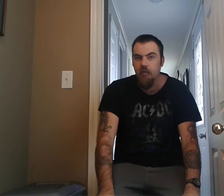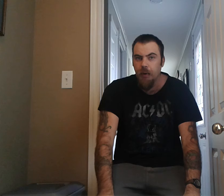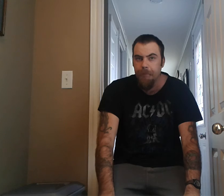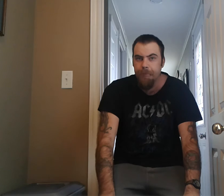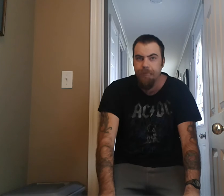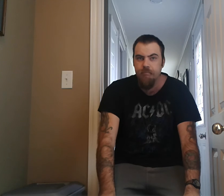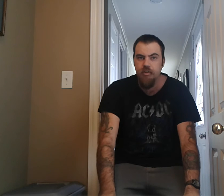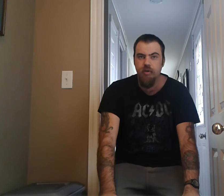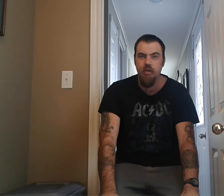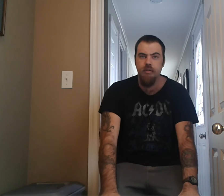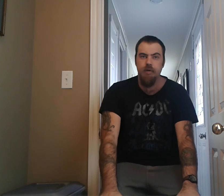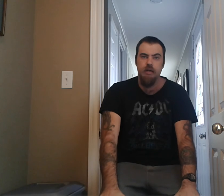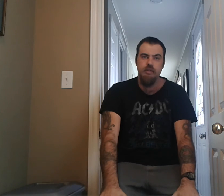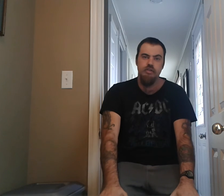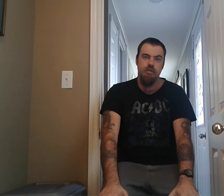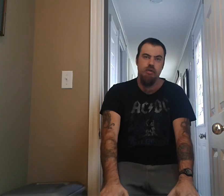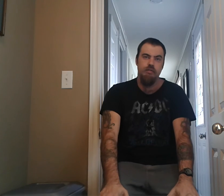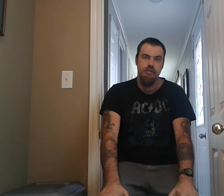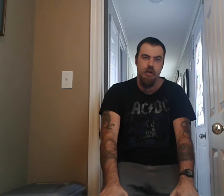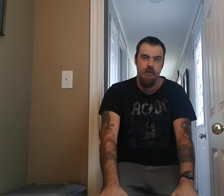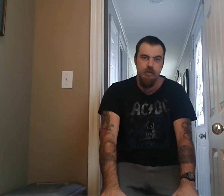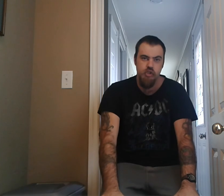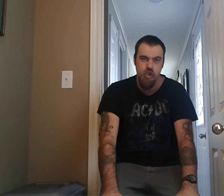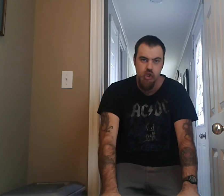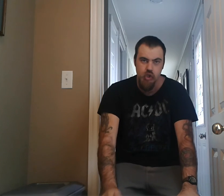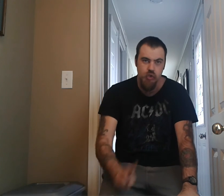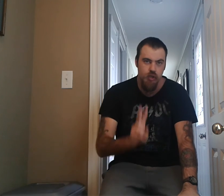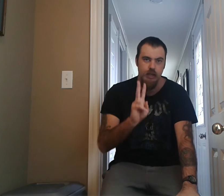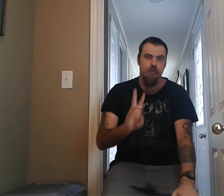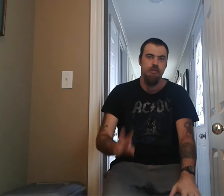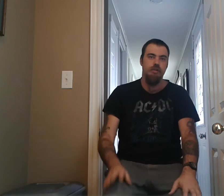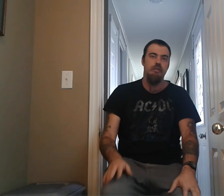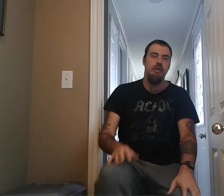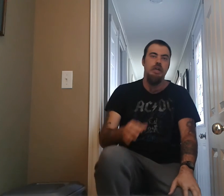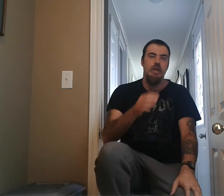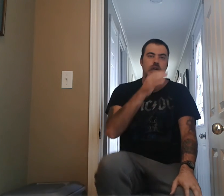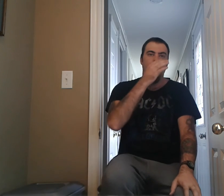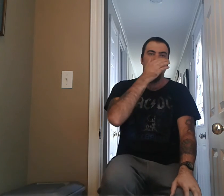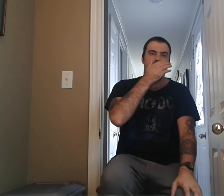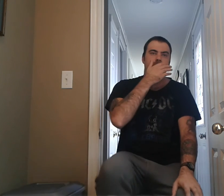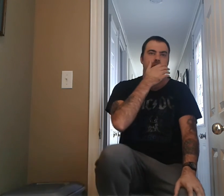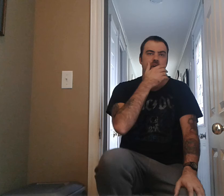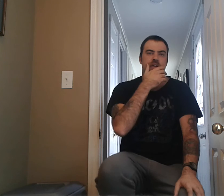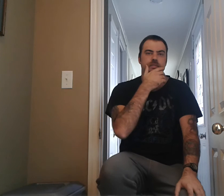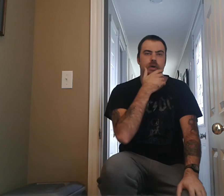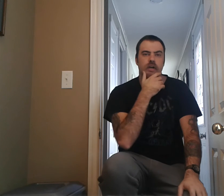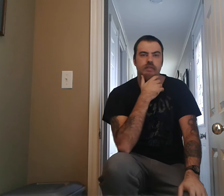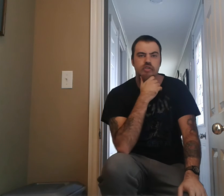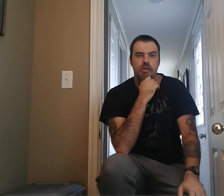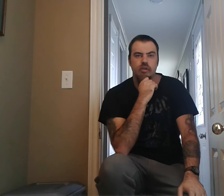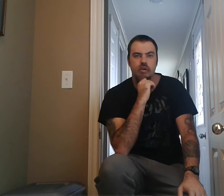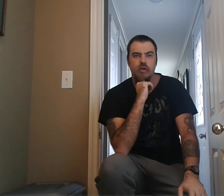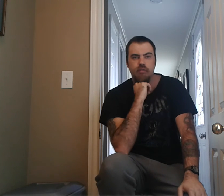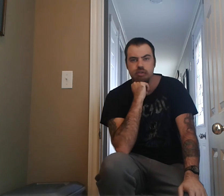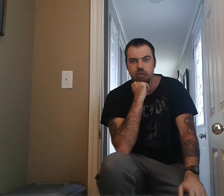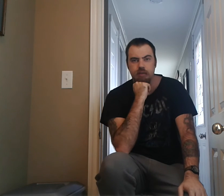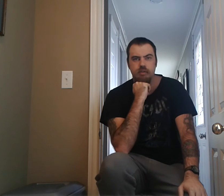as well as Bachman Turner Overdrive, Two Album Review. As well as Bachman Turner Overdrive, Not